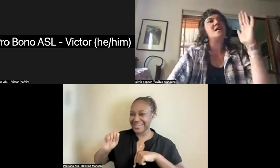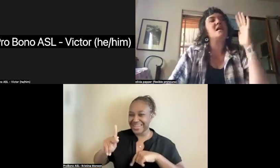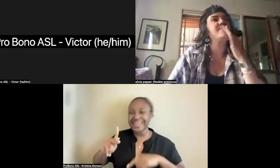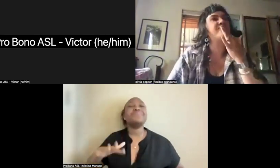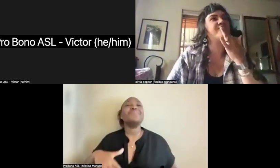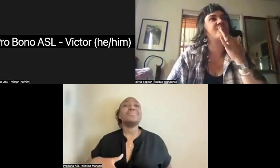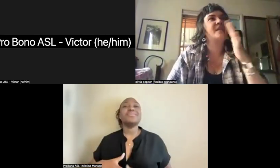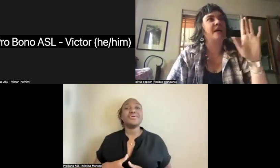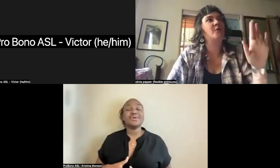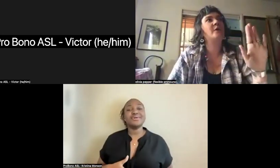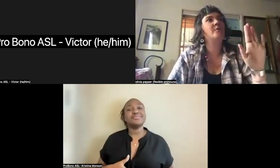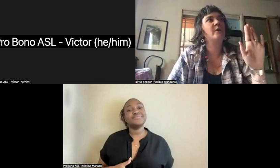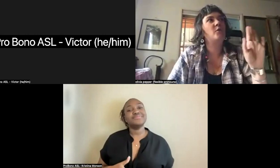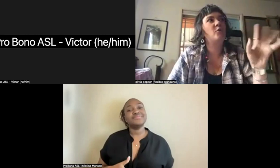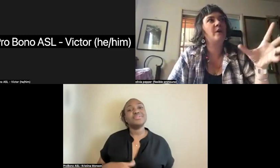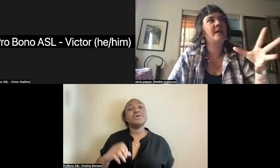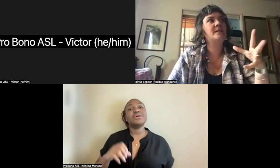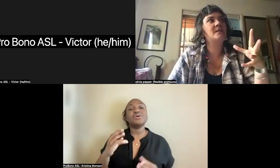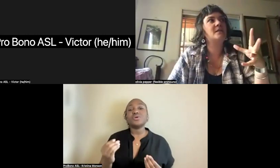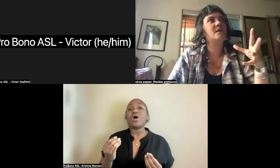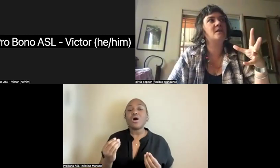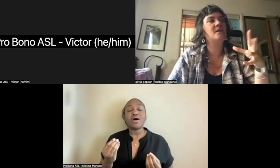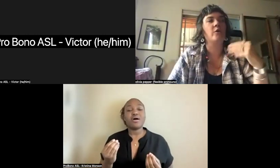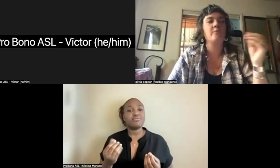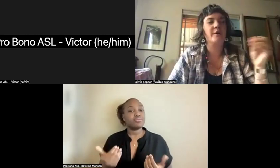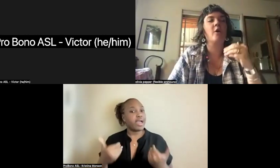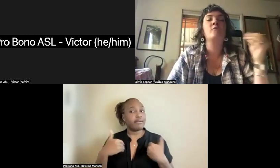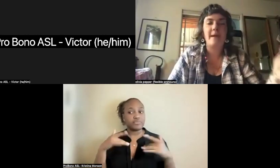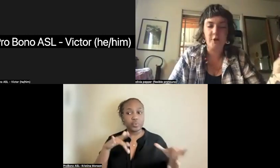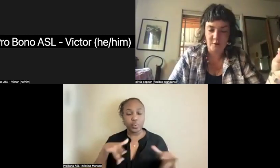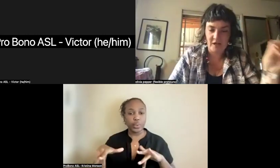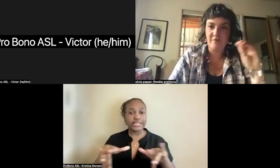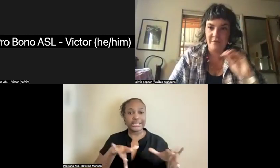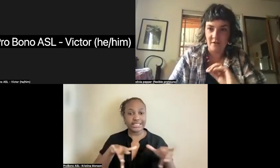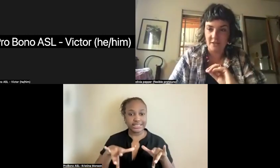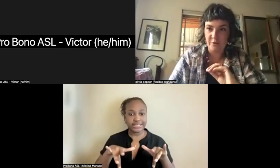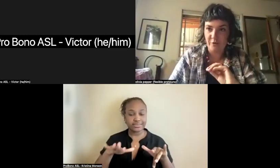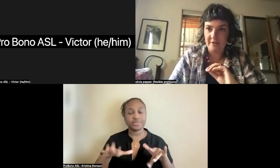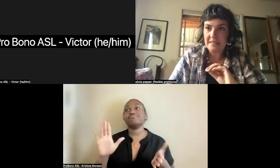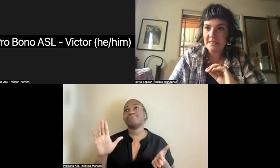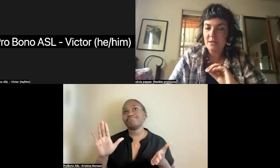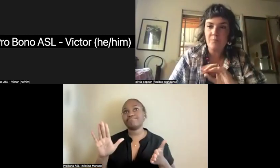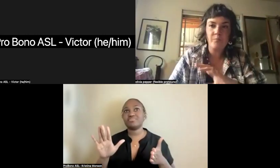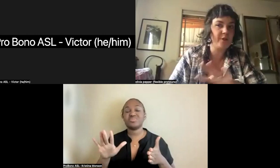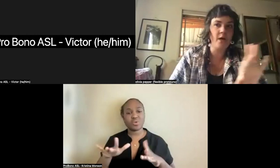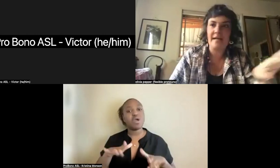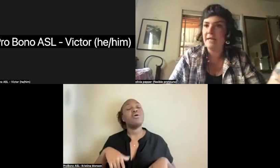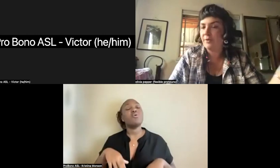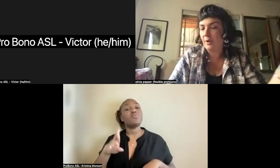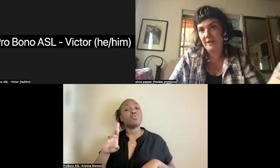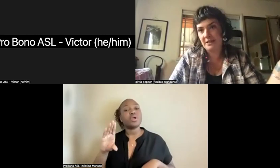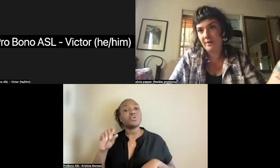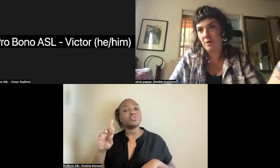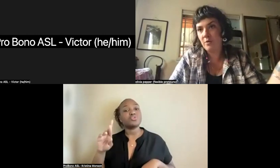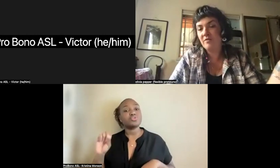So yeah, there were recordings, or there are records of Elsa's performances, but not any